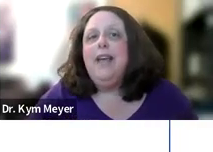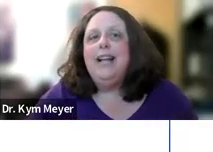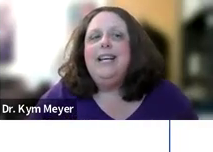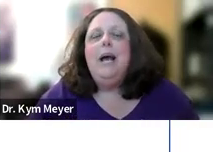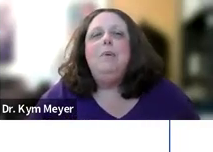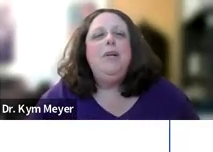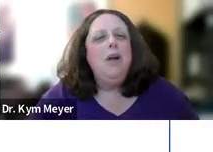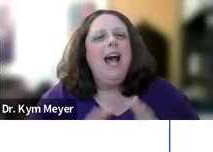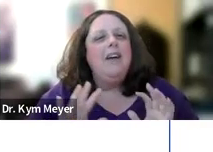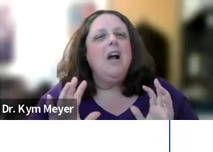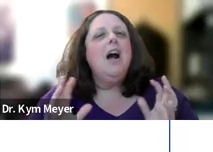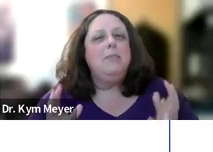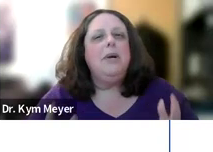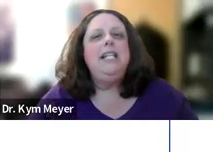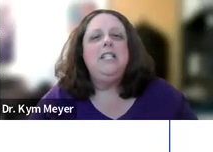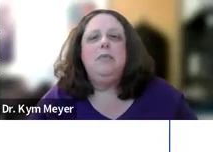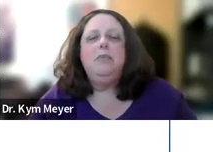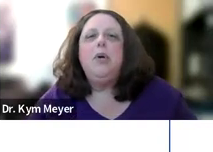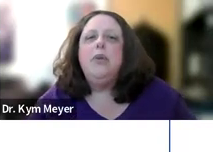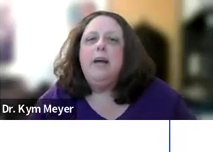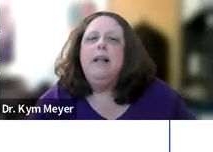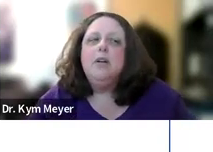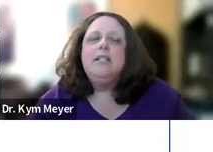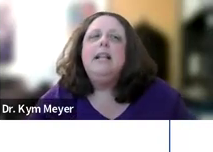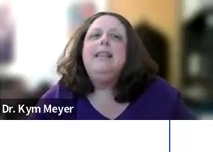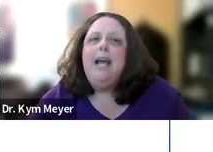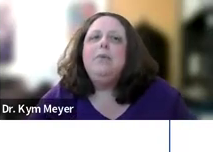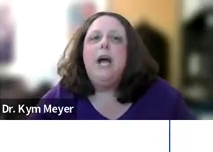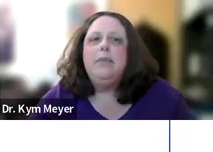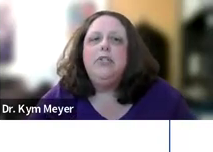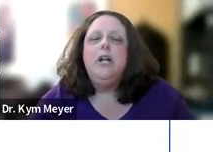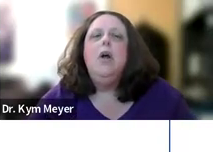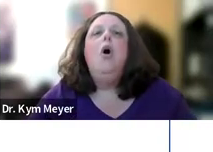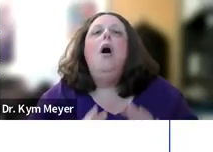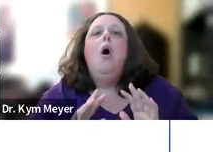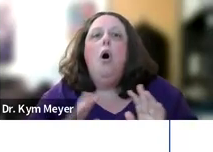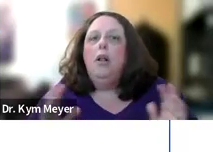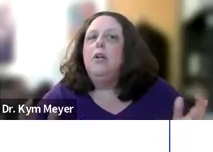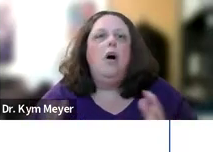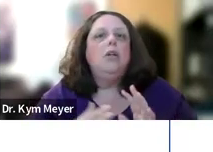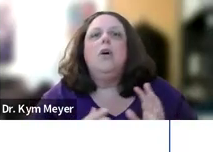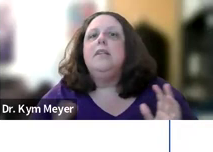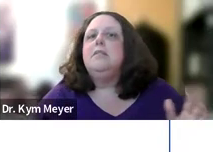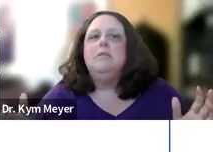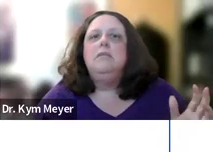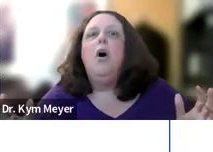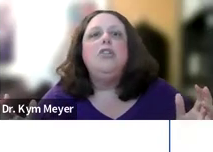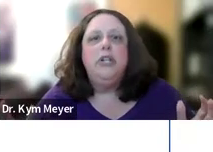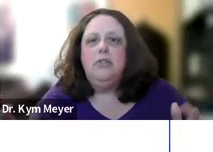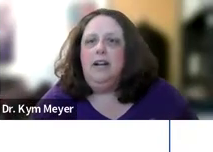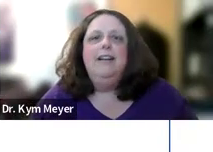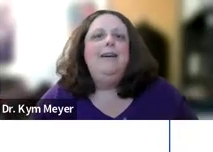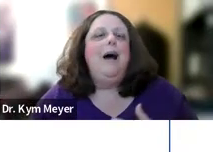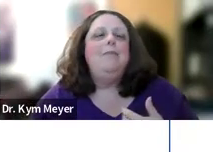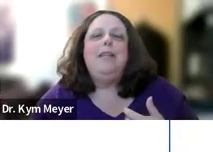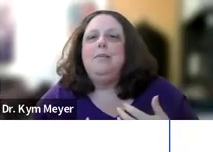keep track of that, but we don't have a comprehensive program that looks at language acquisition all, all across all